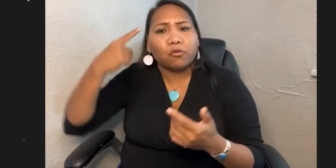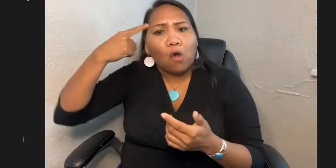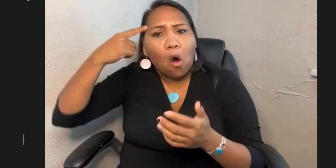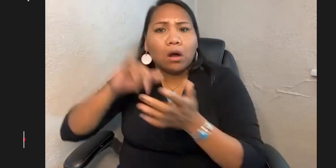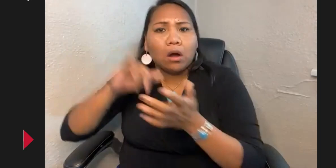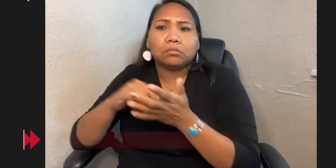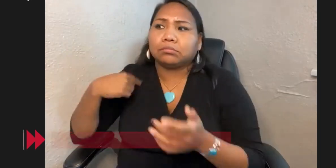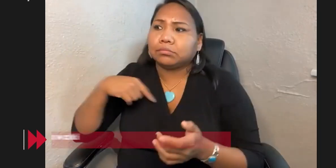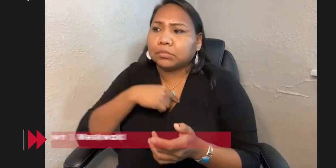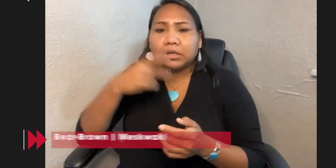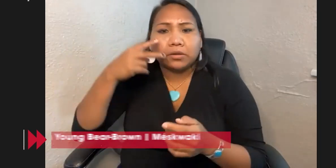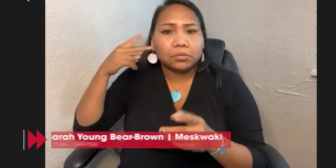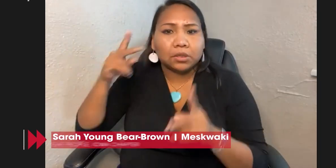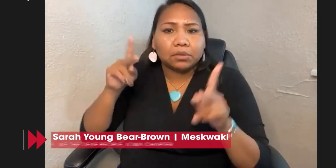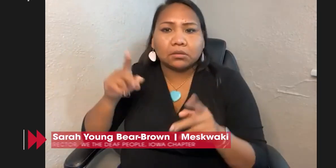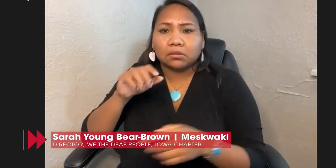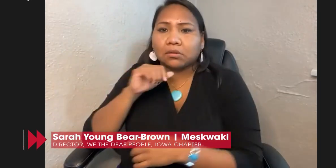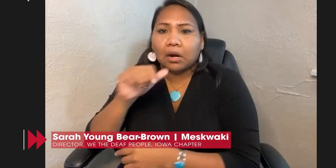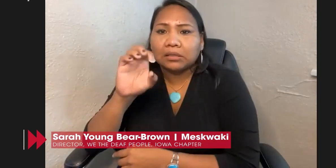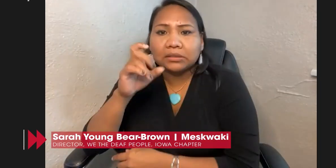our own Indigenous history.